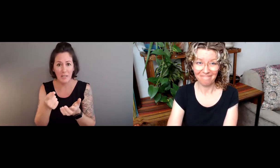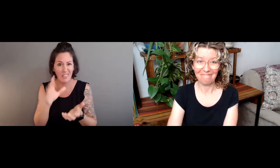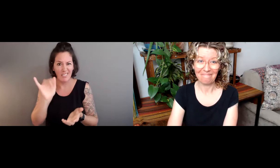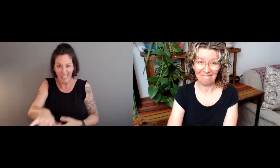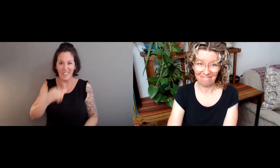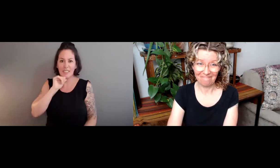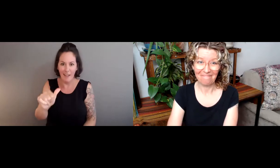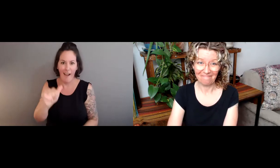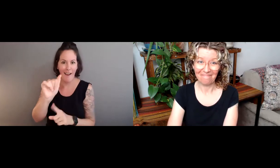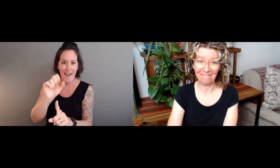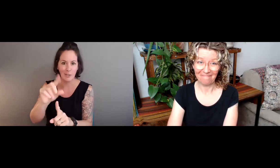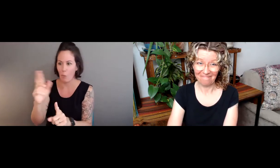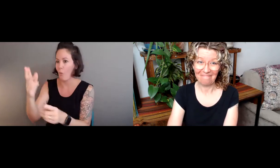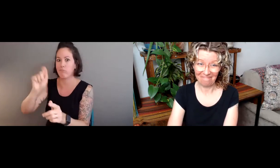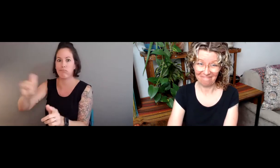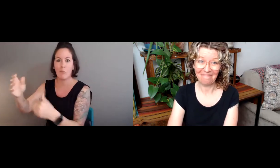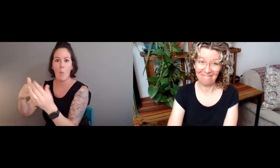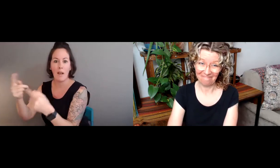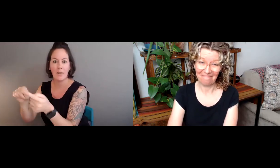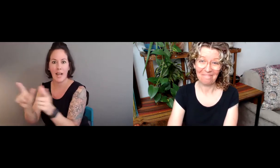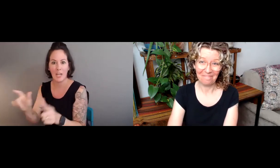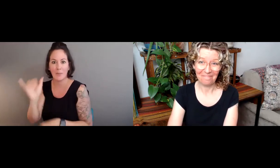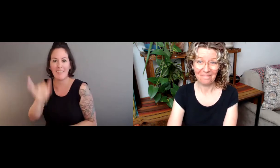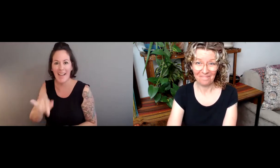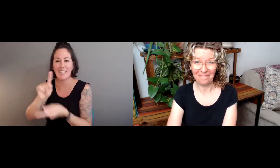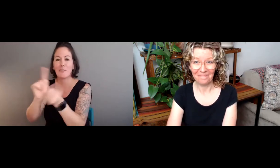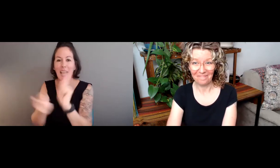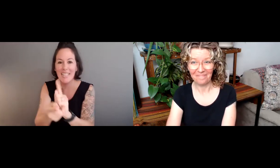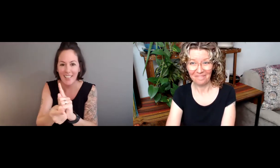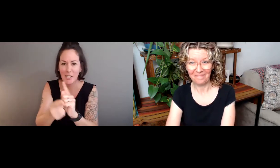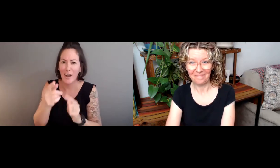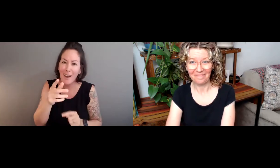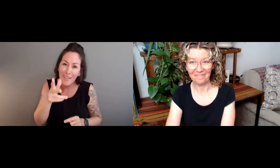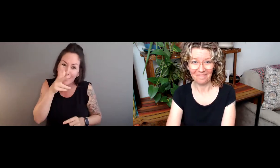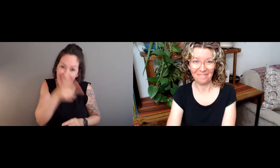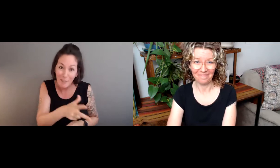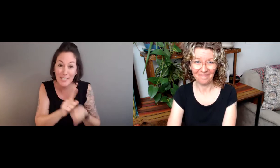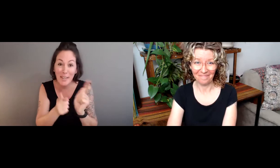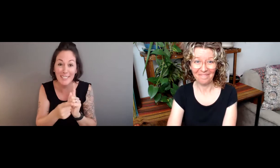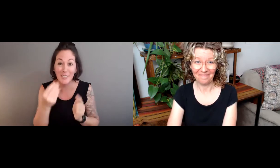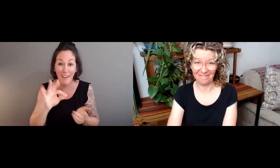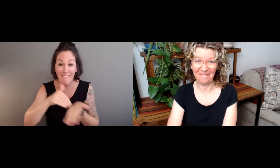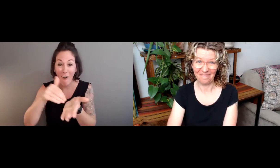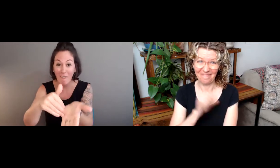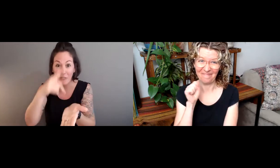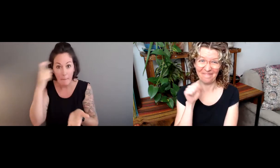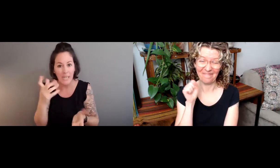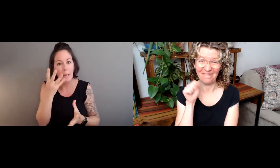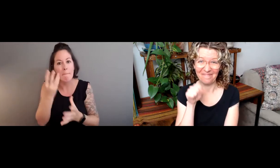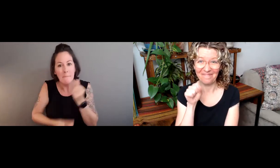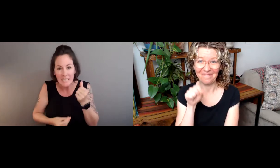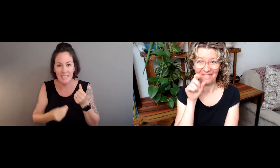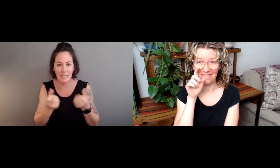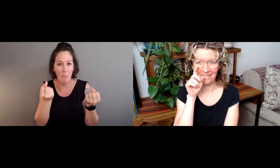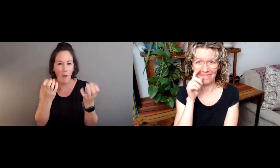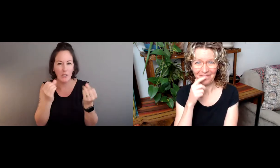written form or that working from a translation, which is not ASL or the sign language that we're trying to study.